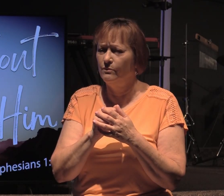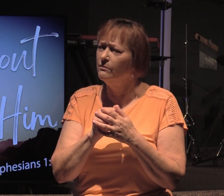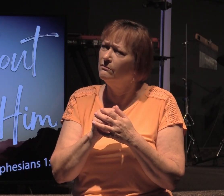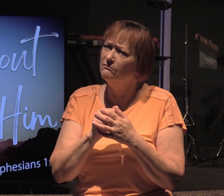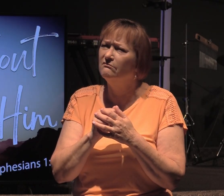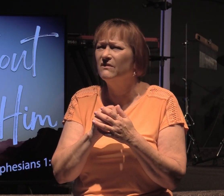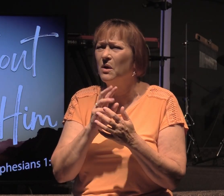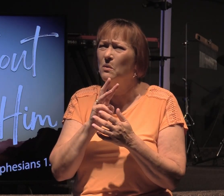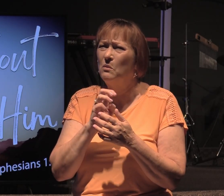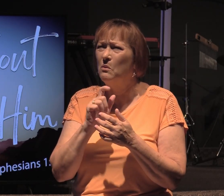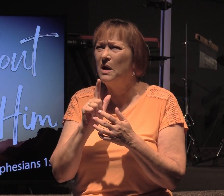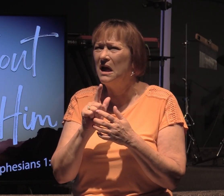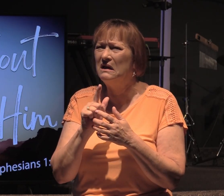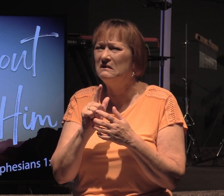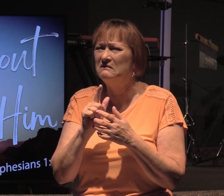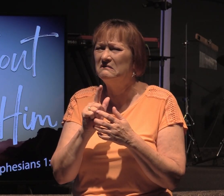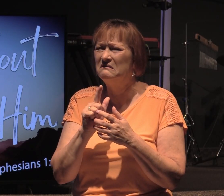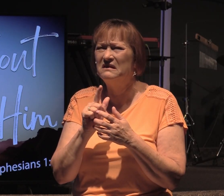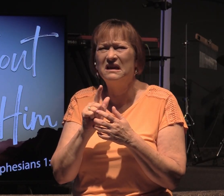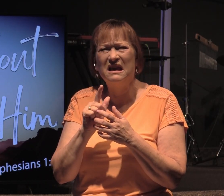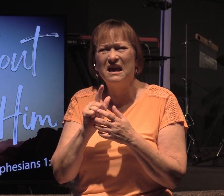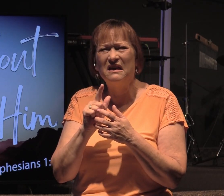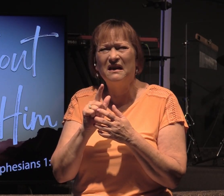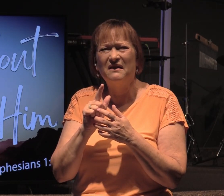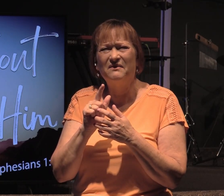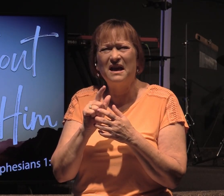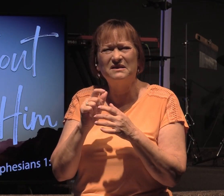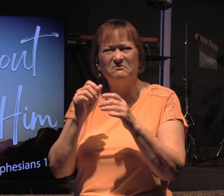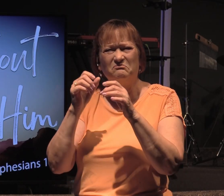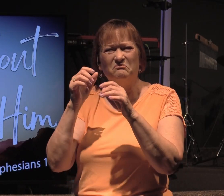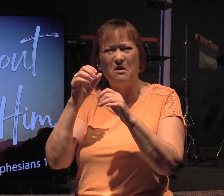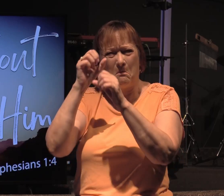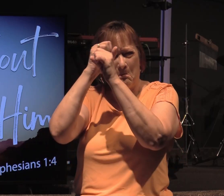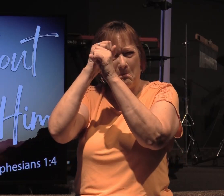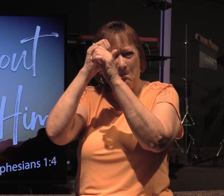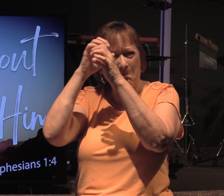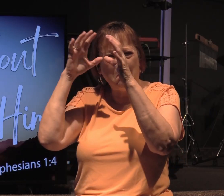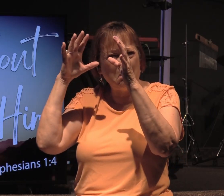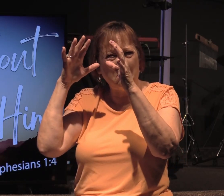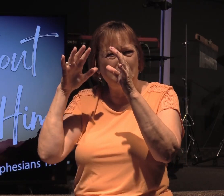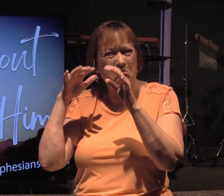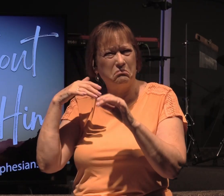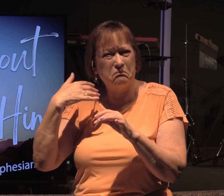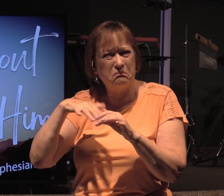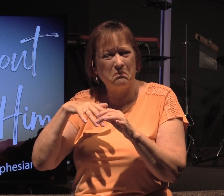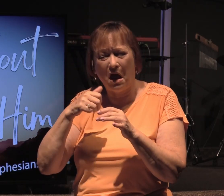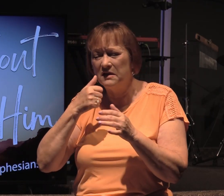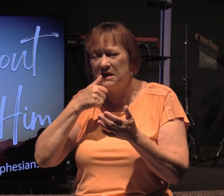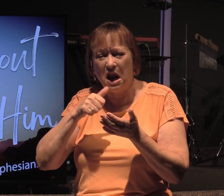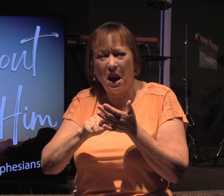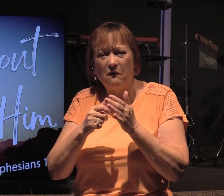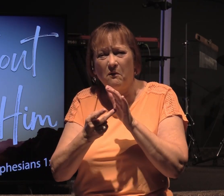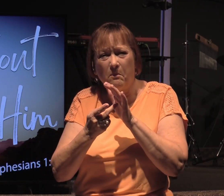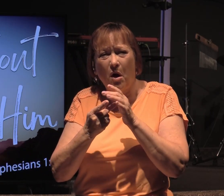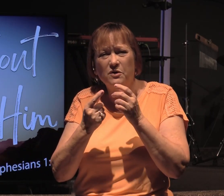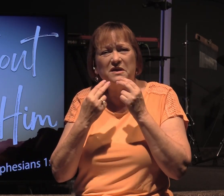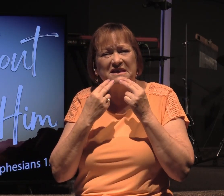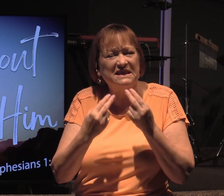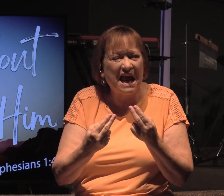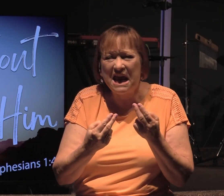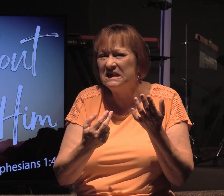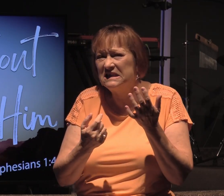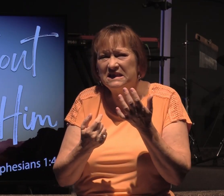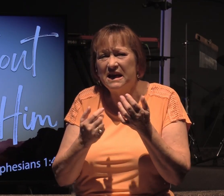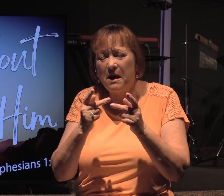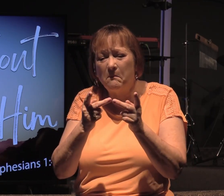Well aren't you stretching it there just a little bit Gary? I mean this is a letter from Paul to the saints you